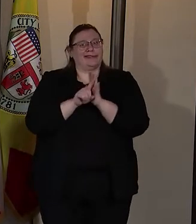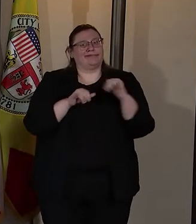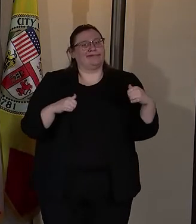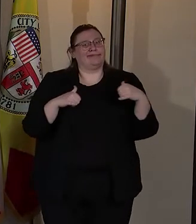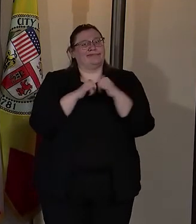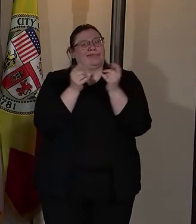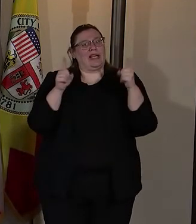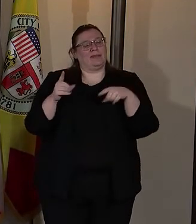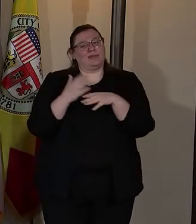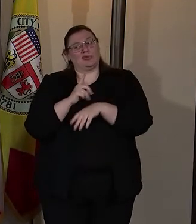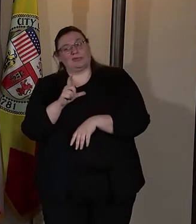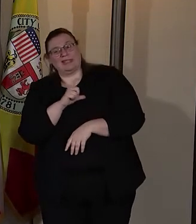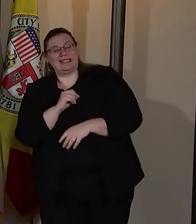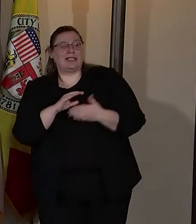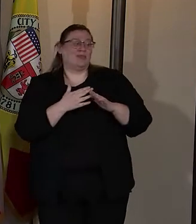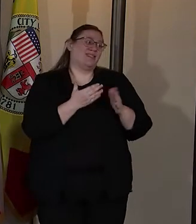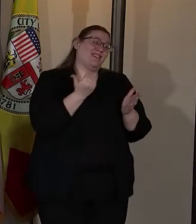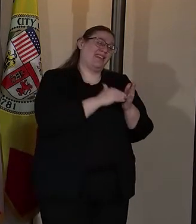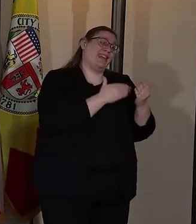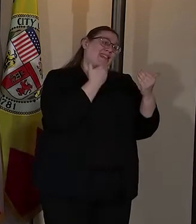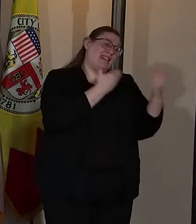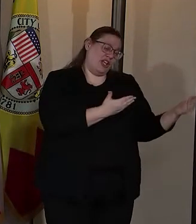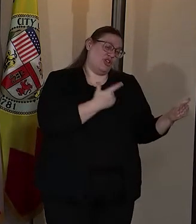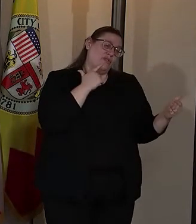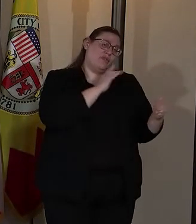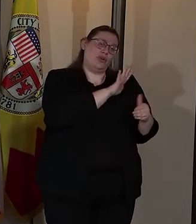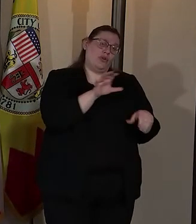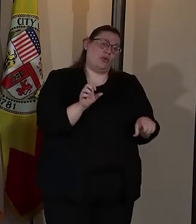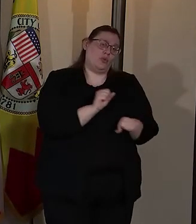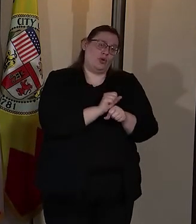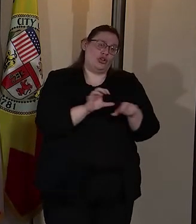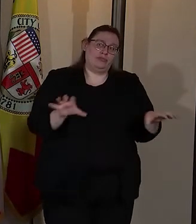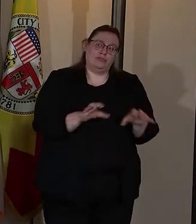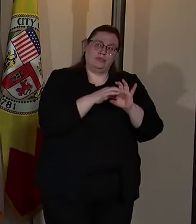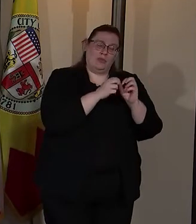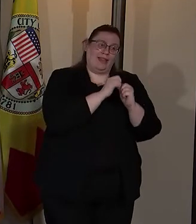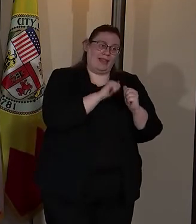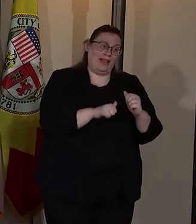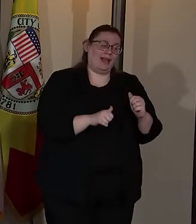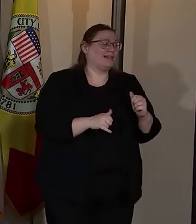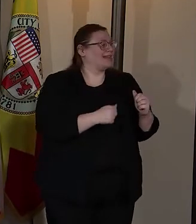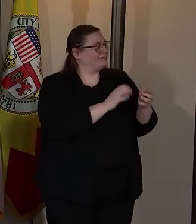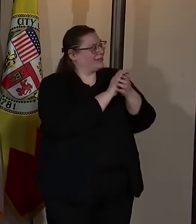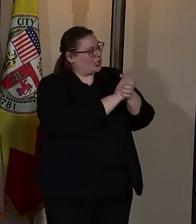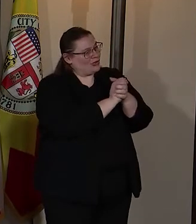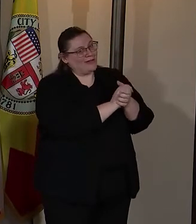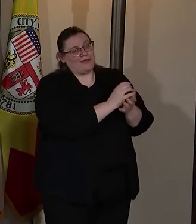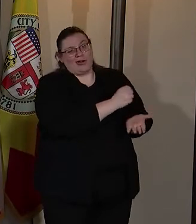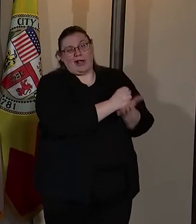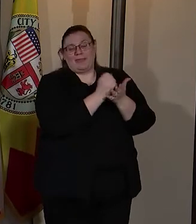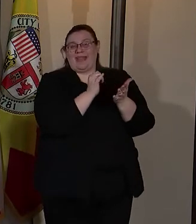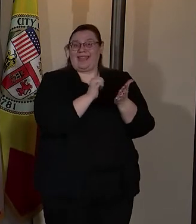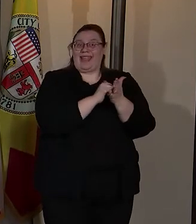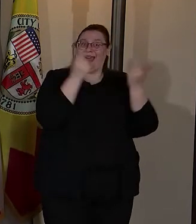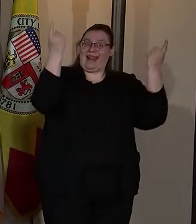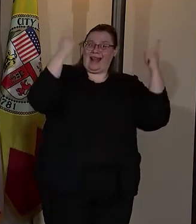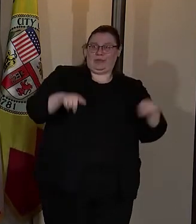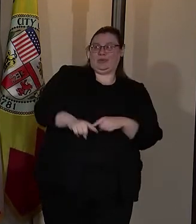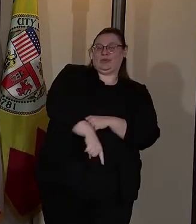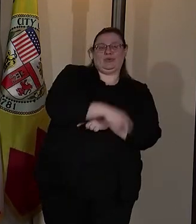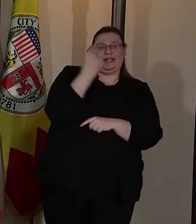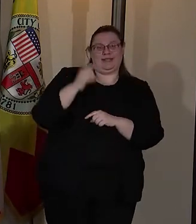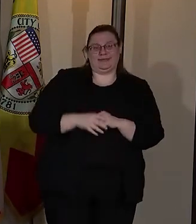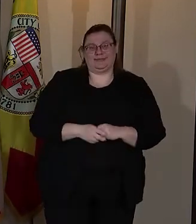between police and community. So again, thank you for all the work that you've done in this regards and, and, uh, congratulations for helping bring this day into existence.